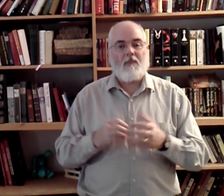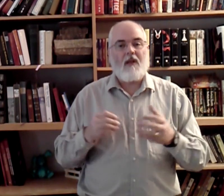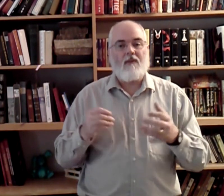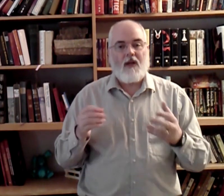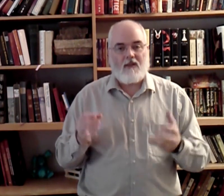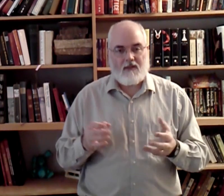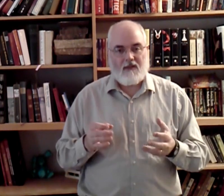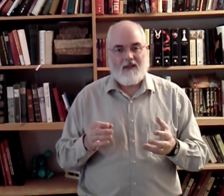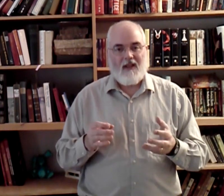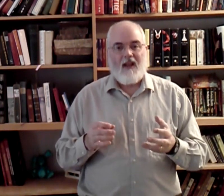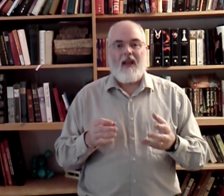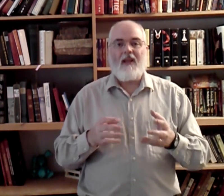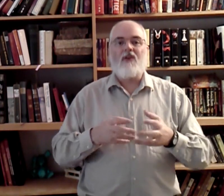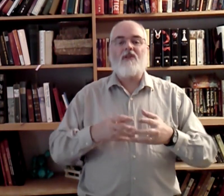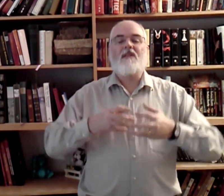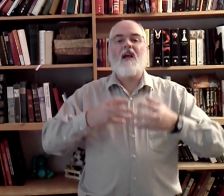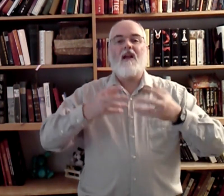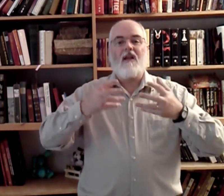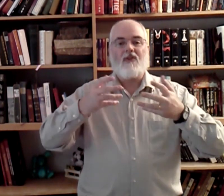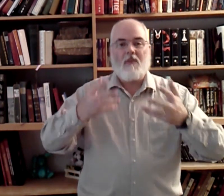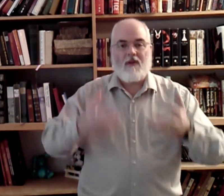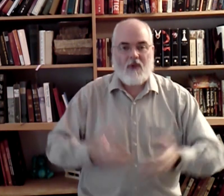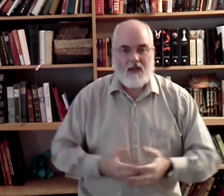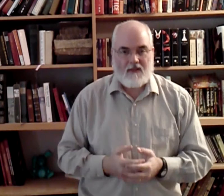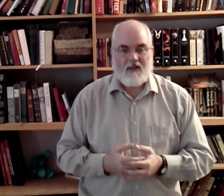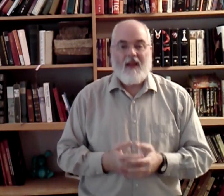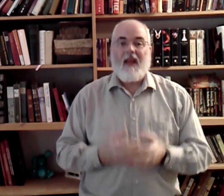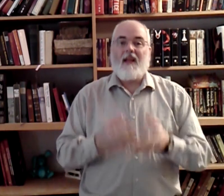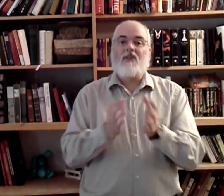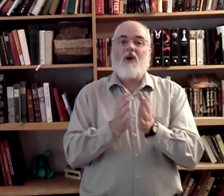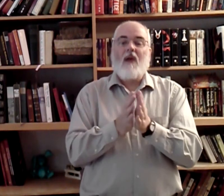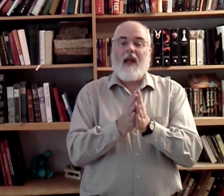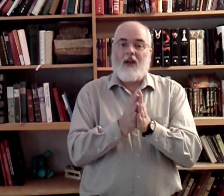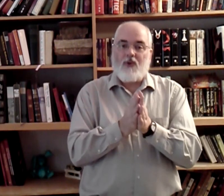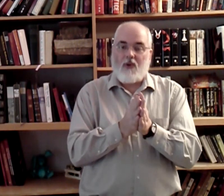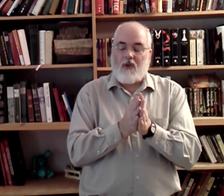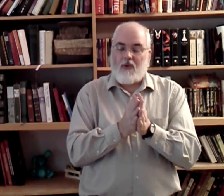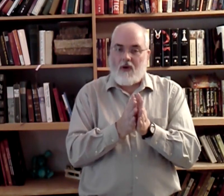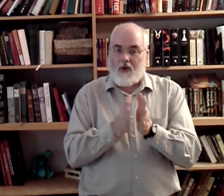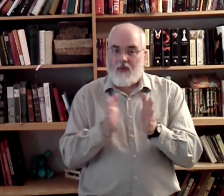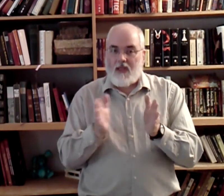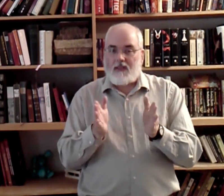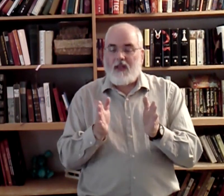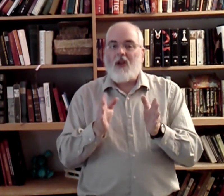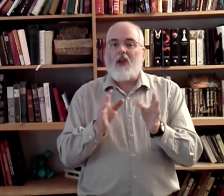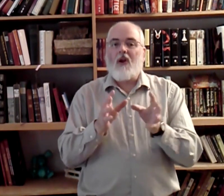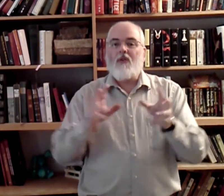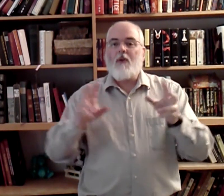speak in phrases. And your signing should be in phrases. And so, as you learn these, learn them